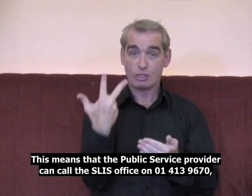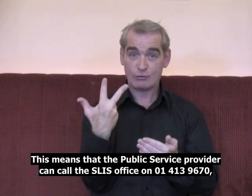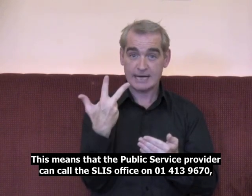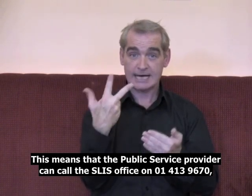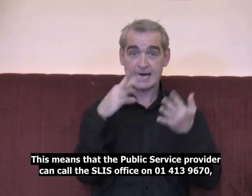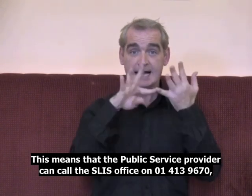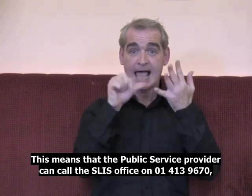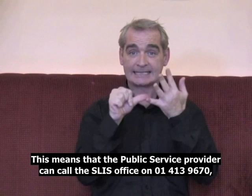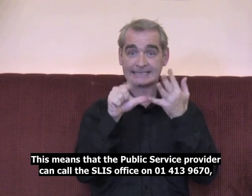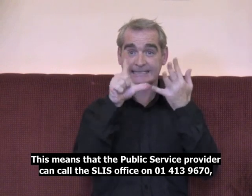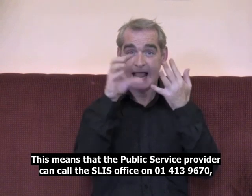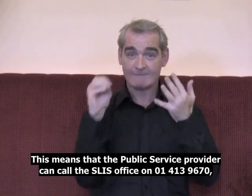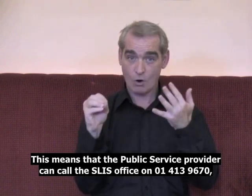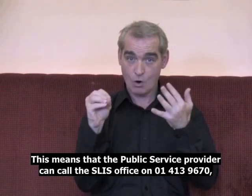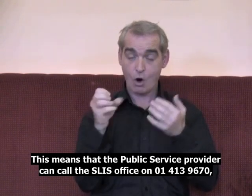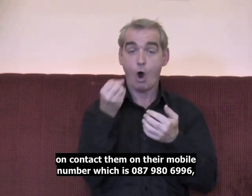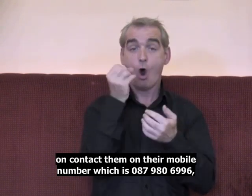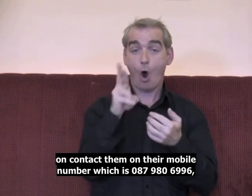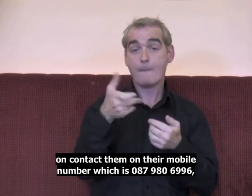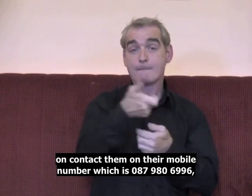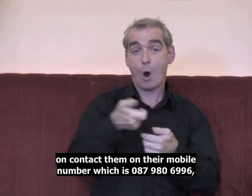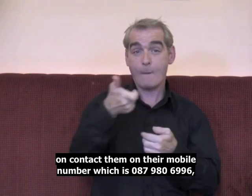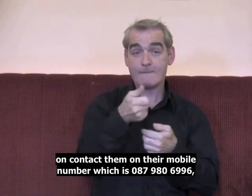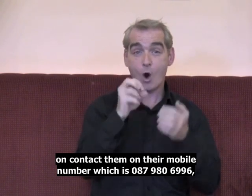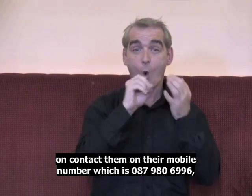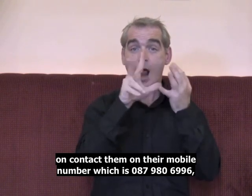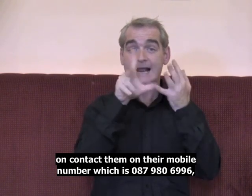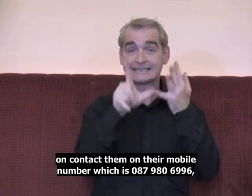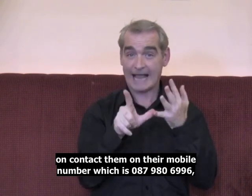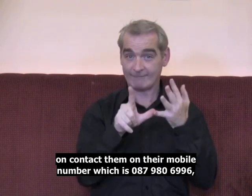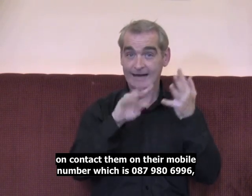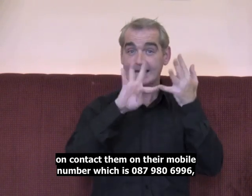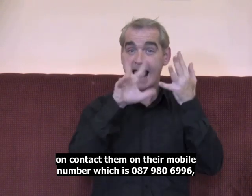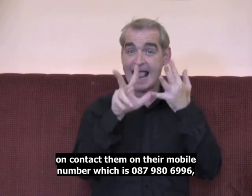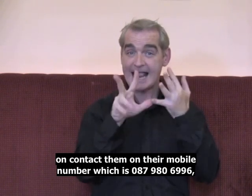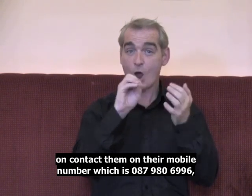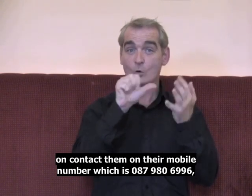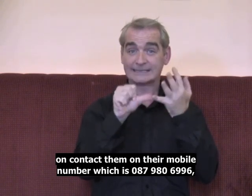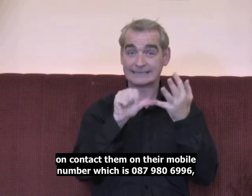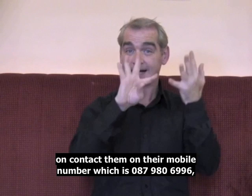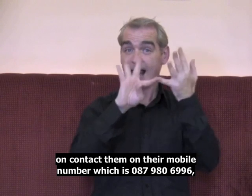9670 or contact them on their mobile number, which is 087 980